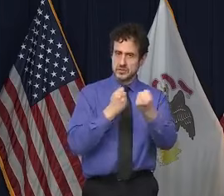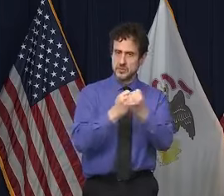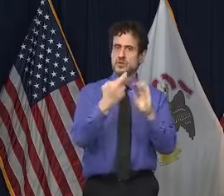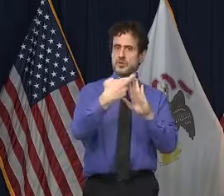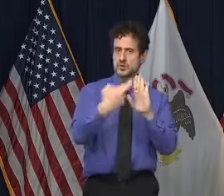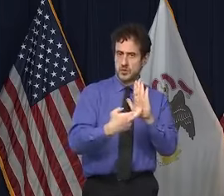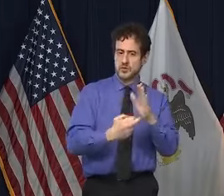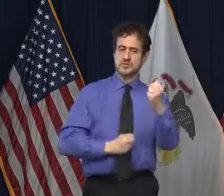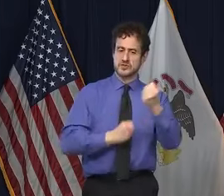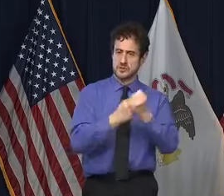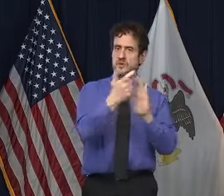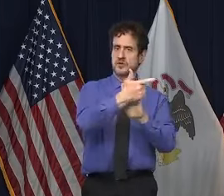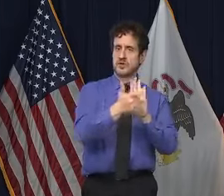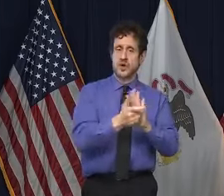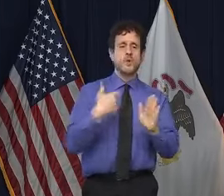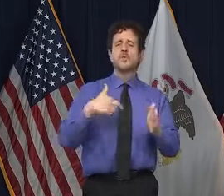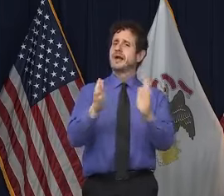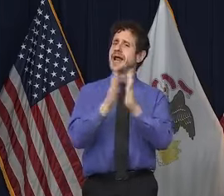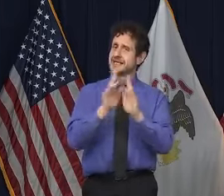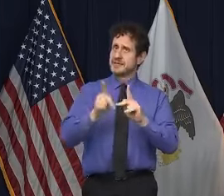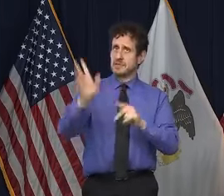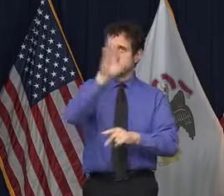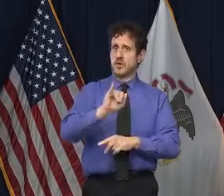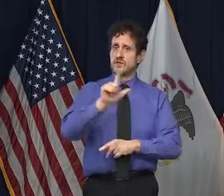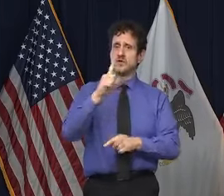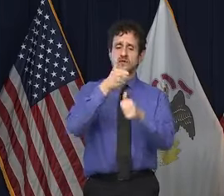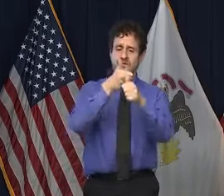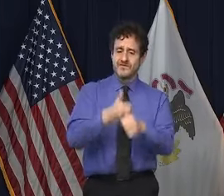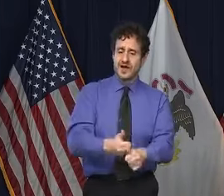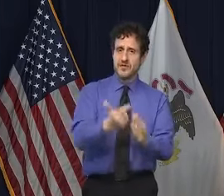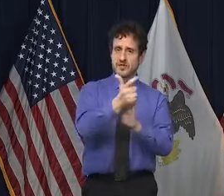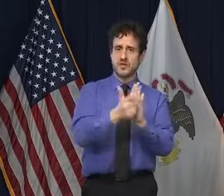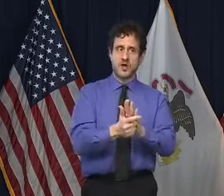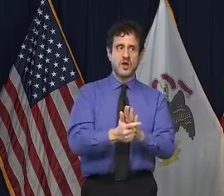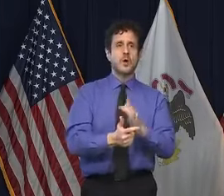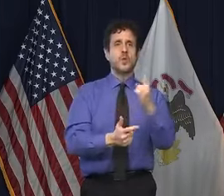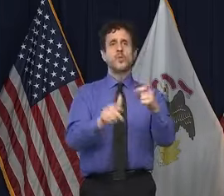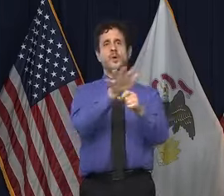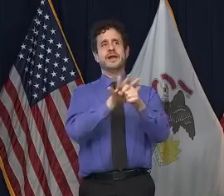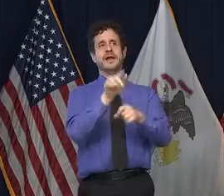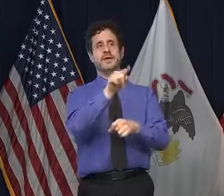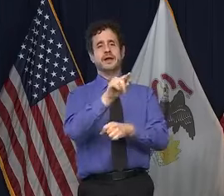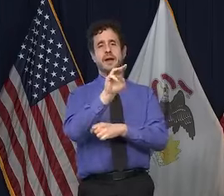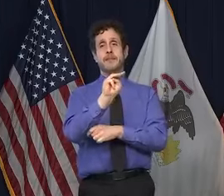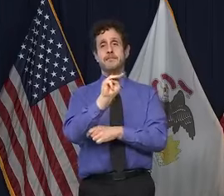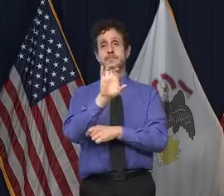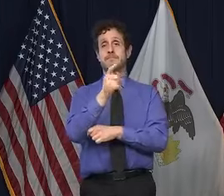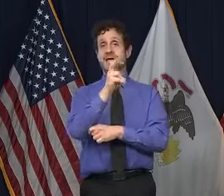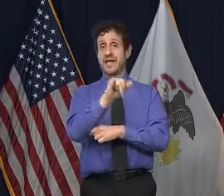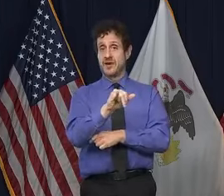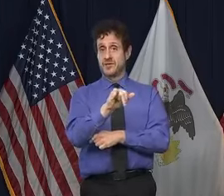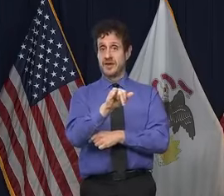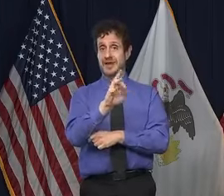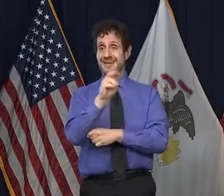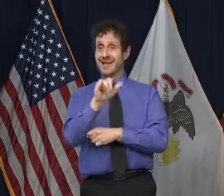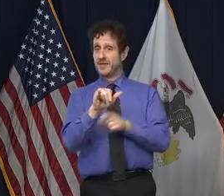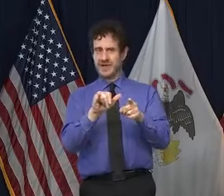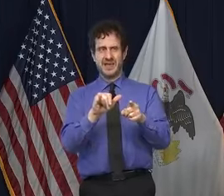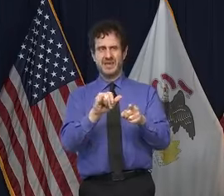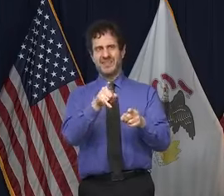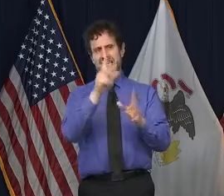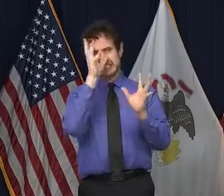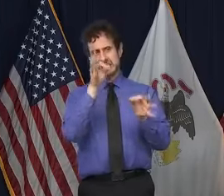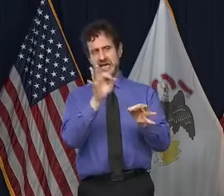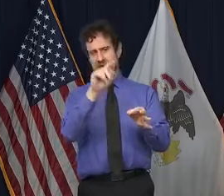what's right, to follow the law. When McHenry County chooses not to follow the law, well, I think the people of McHenry County ought to take a look at